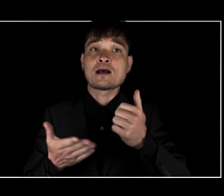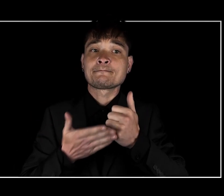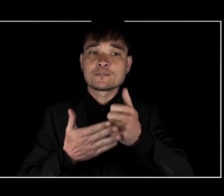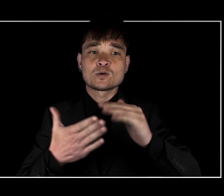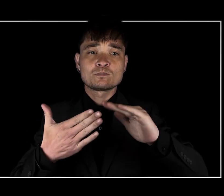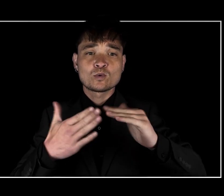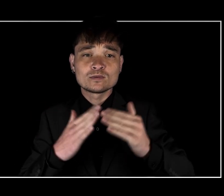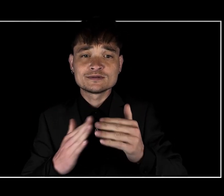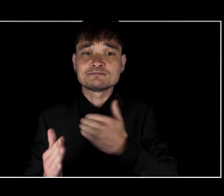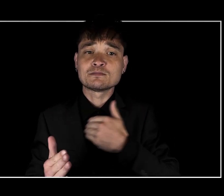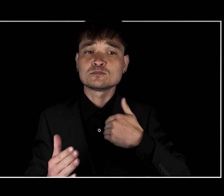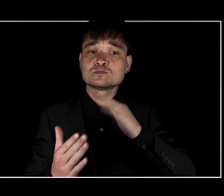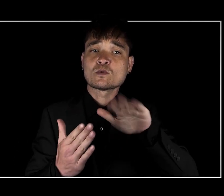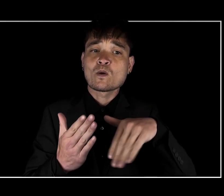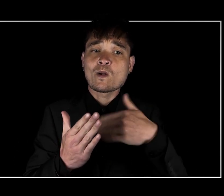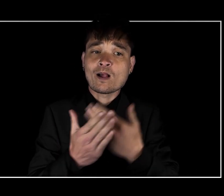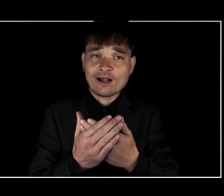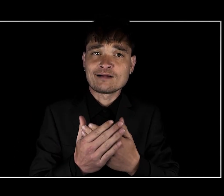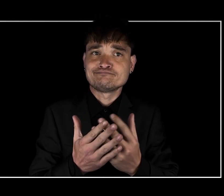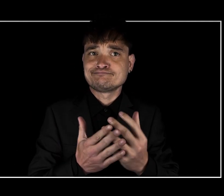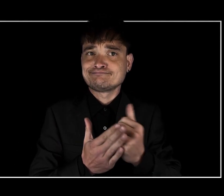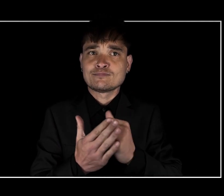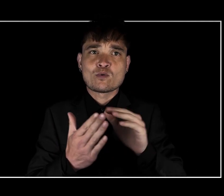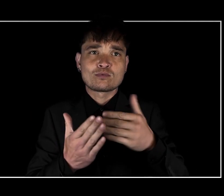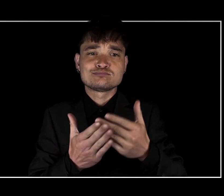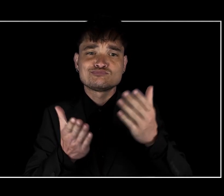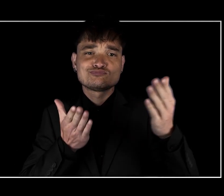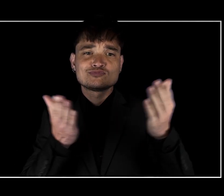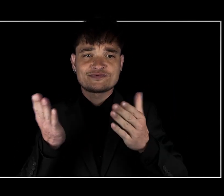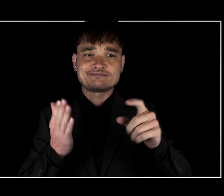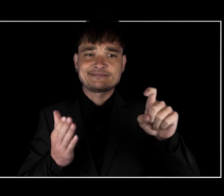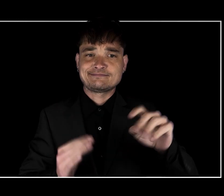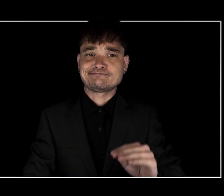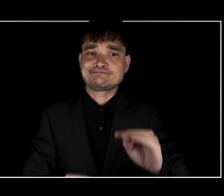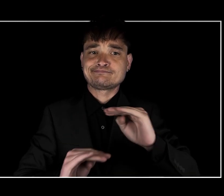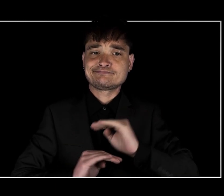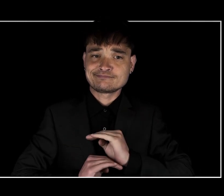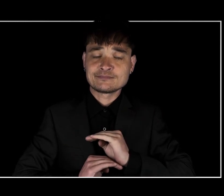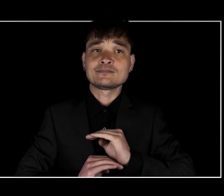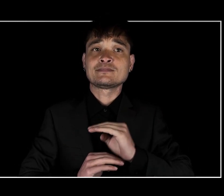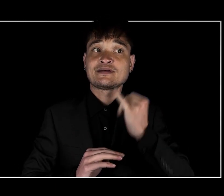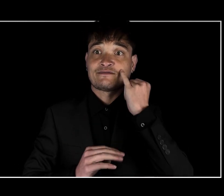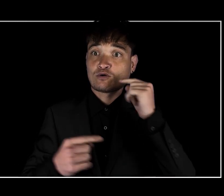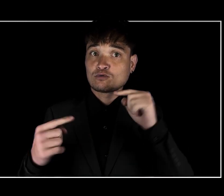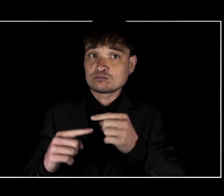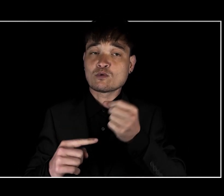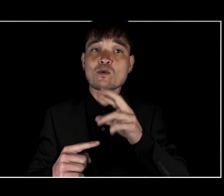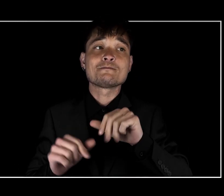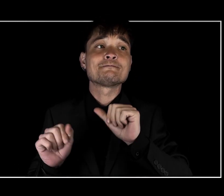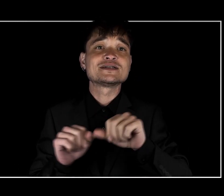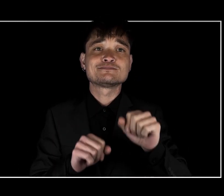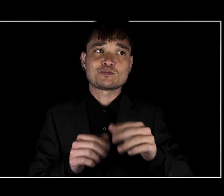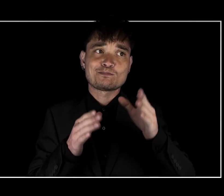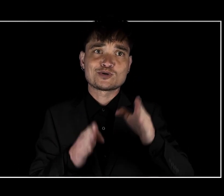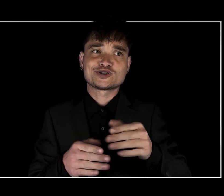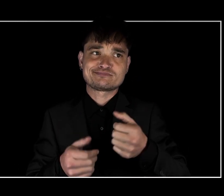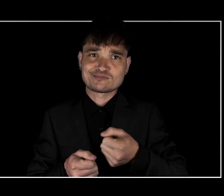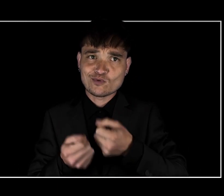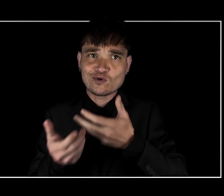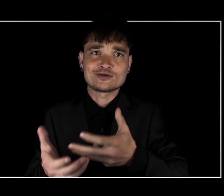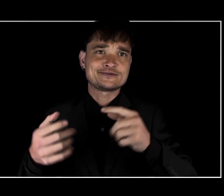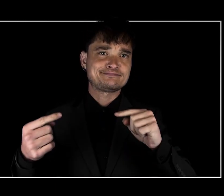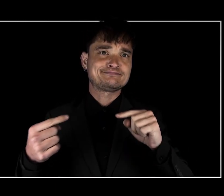community members get what they need if they've been hurt or even if they were responsible for hurting others.